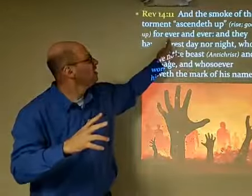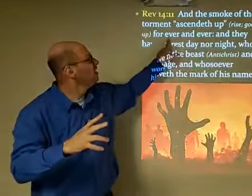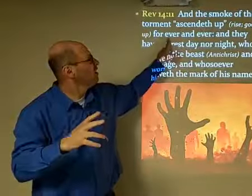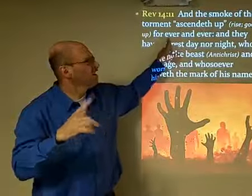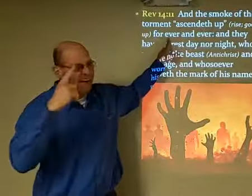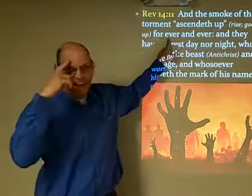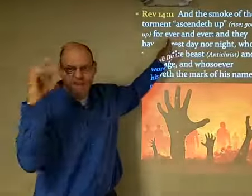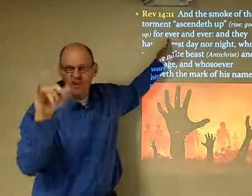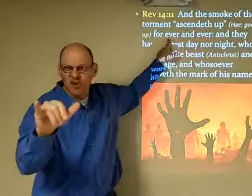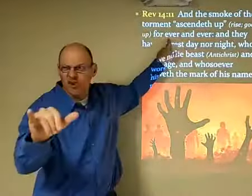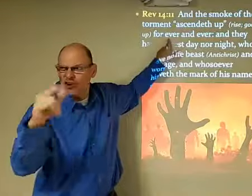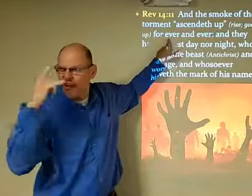Forever and ever.